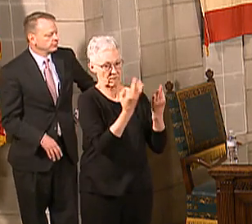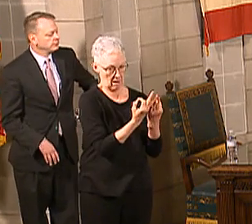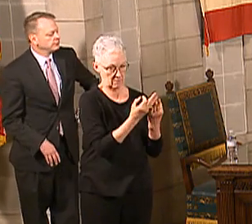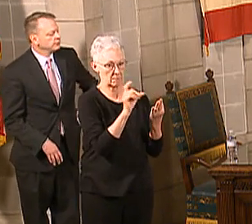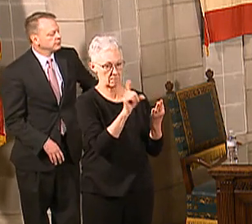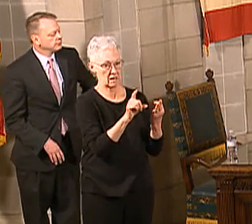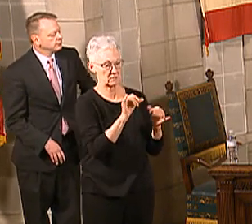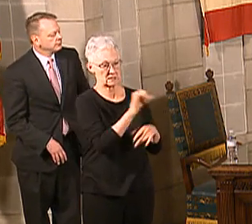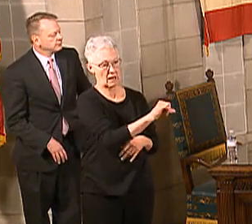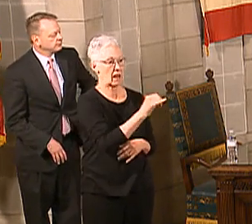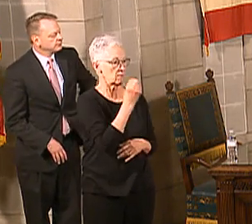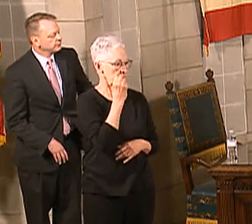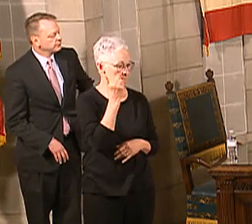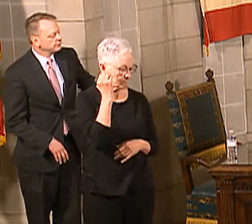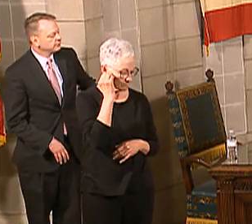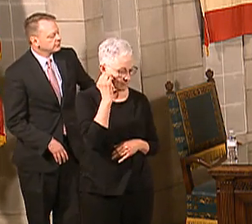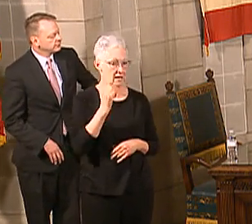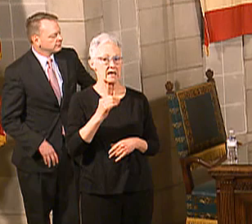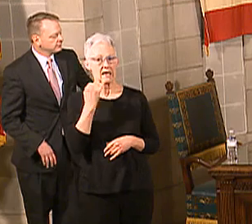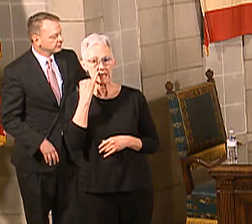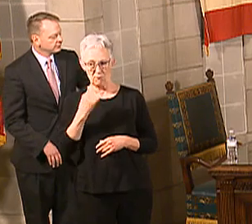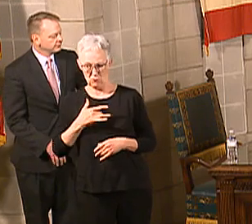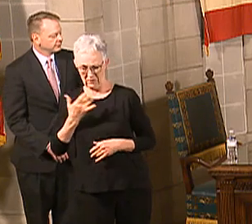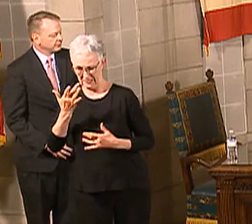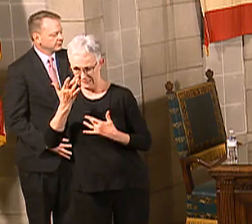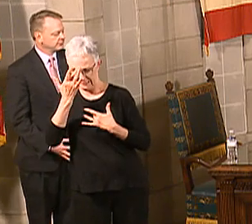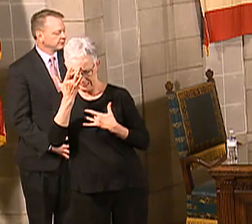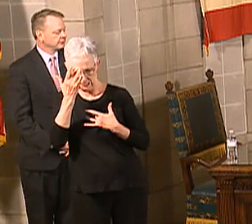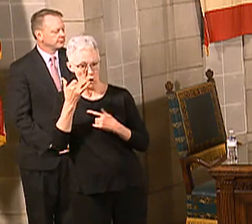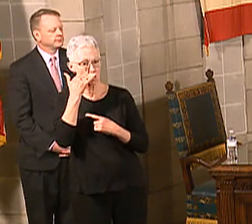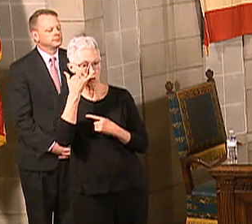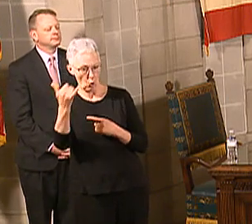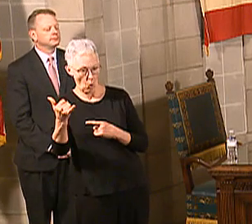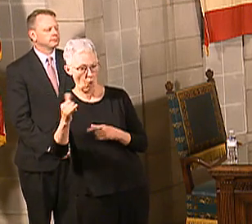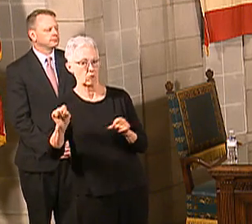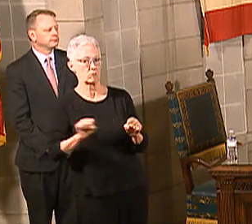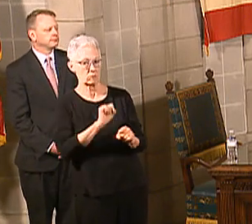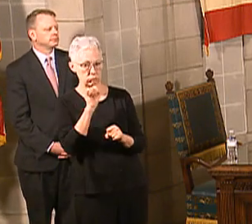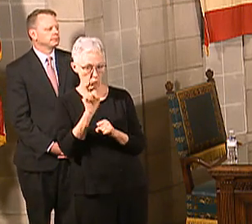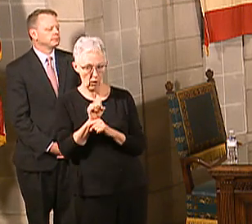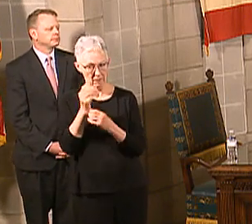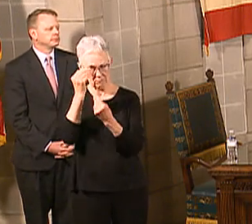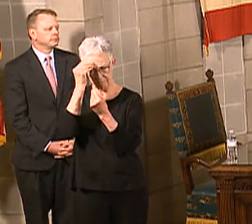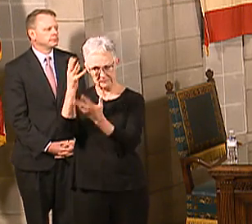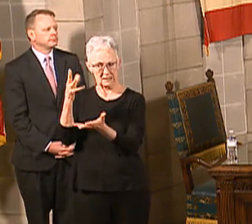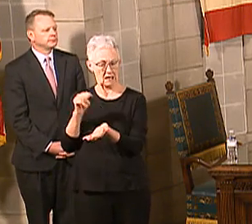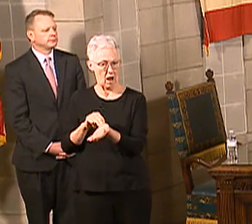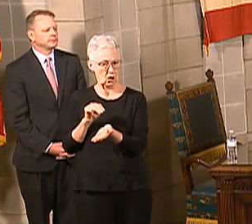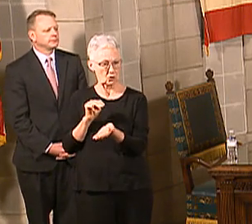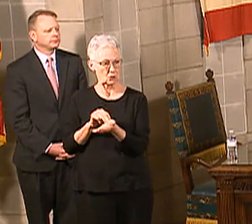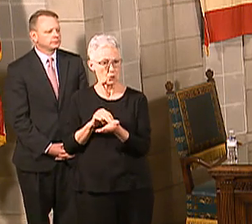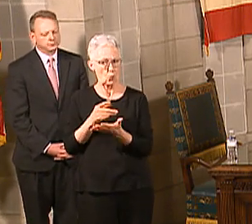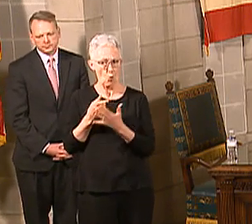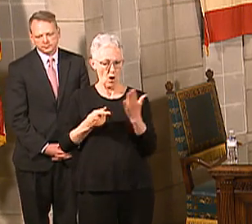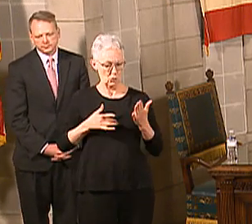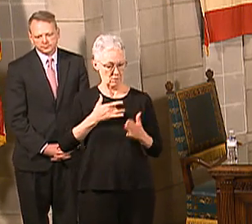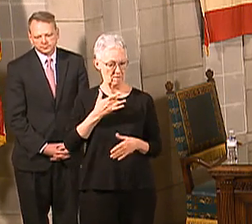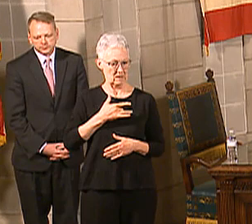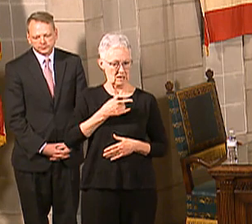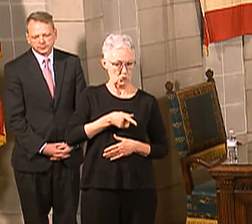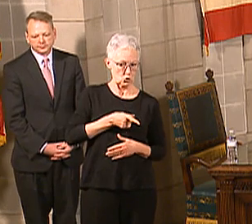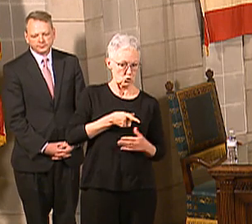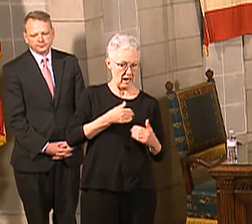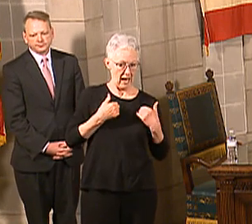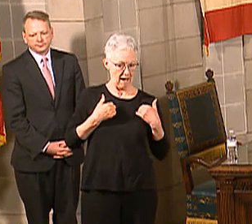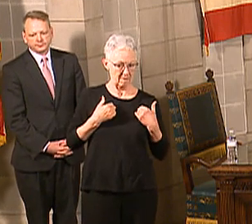an appointment. Do not just go into a doctor's office. Call and make an appointment. And they will make sure that they keep you isolated until you can be tested, to make sure you don't have